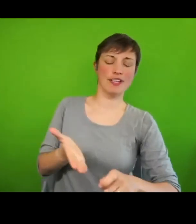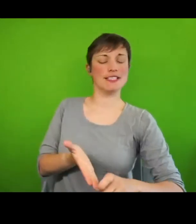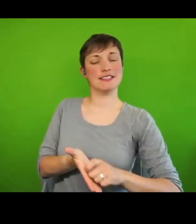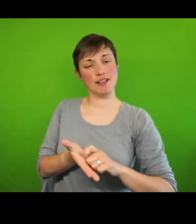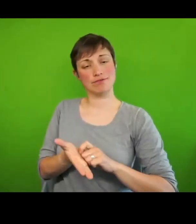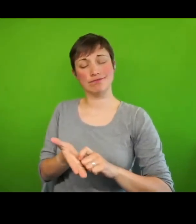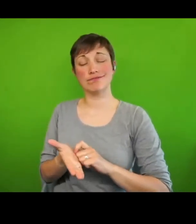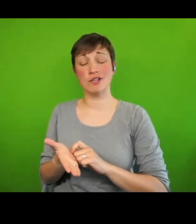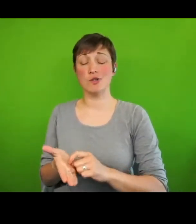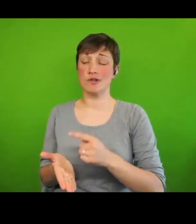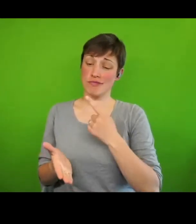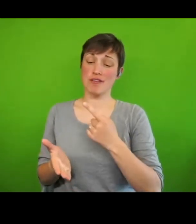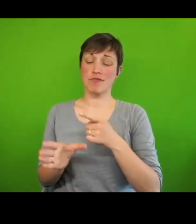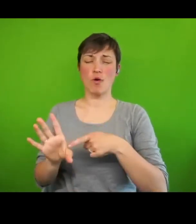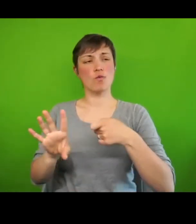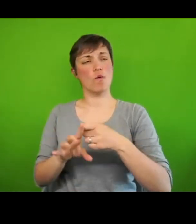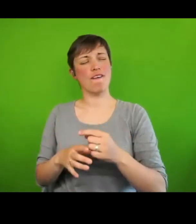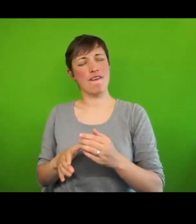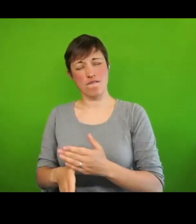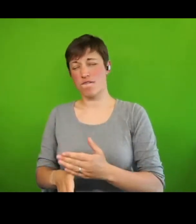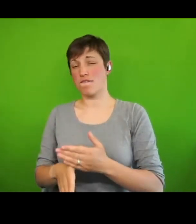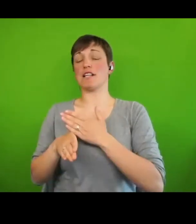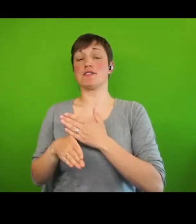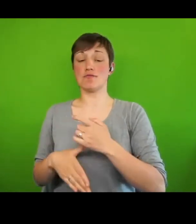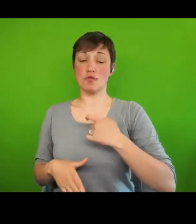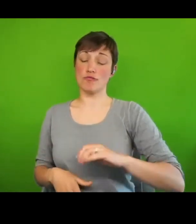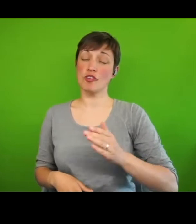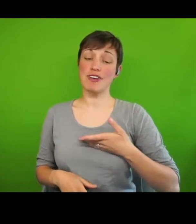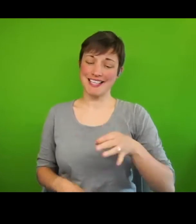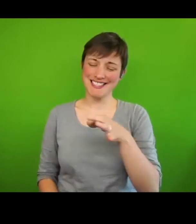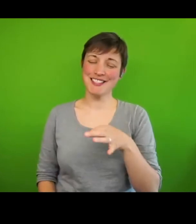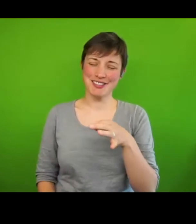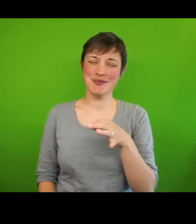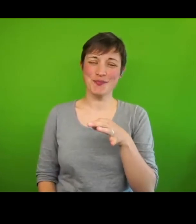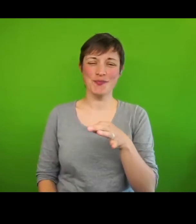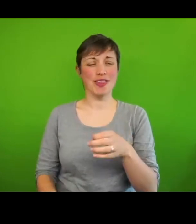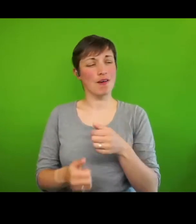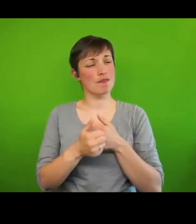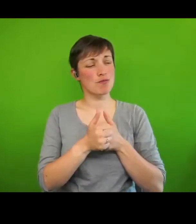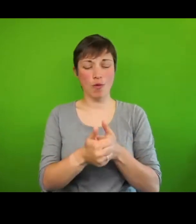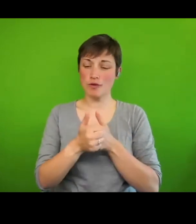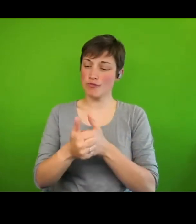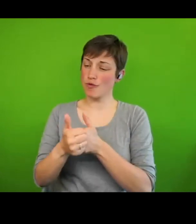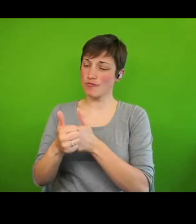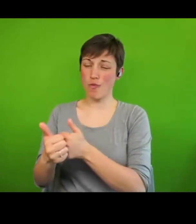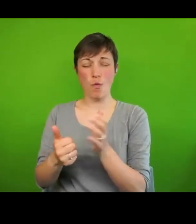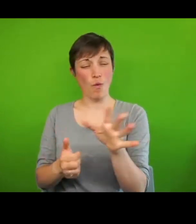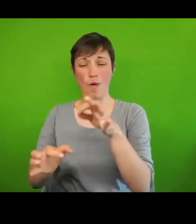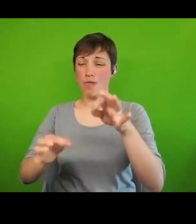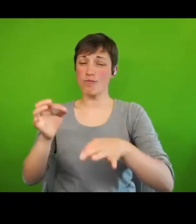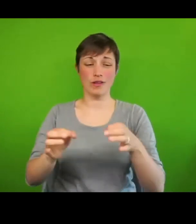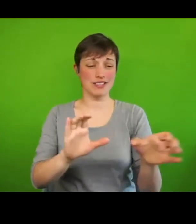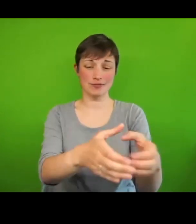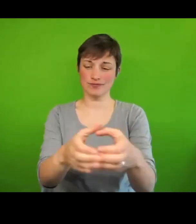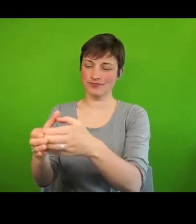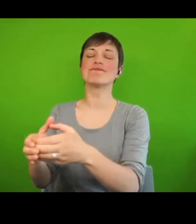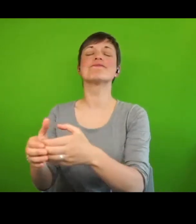UK's first human rights city, with the full support of all the political parties in the city.